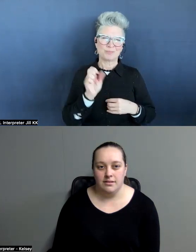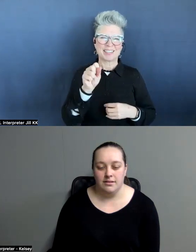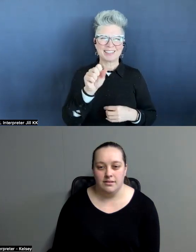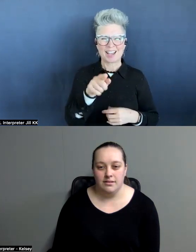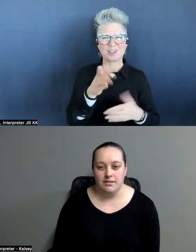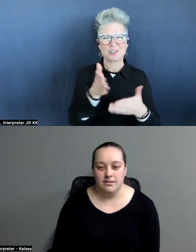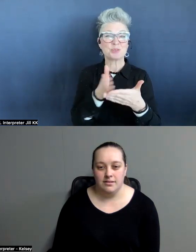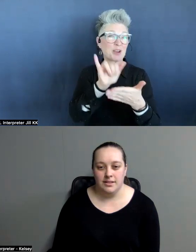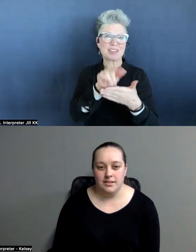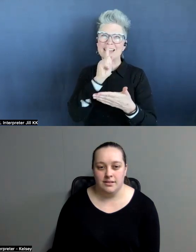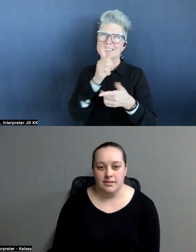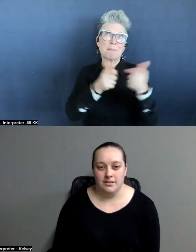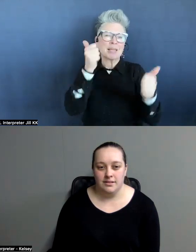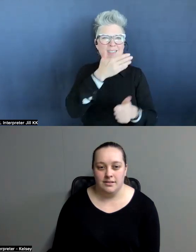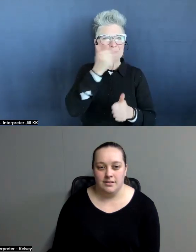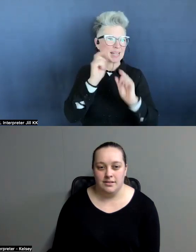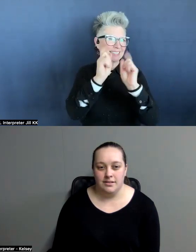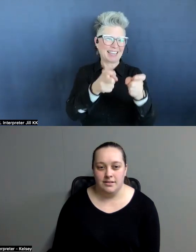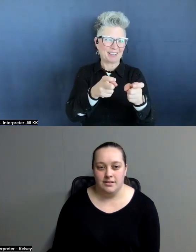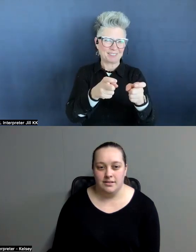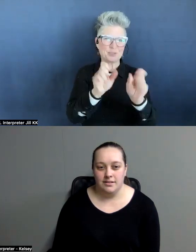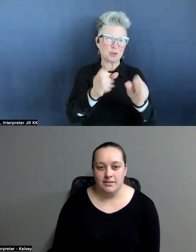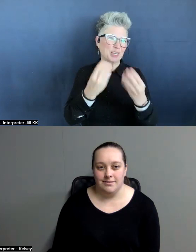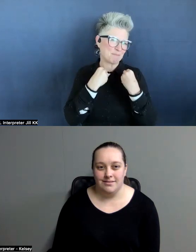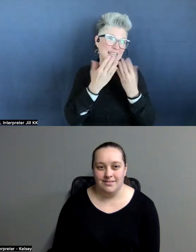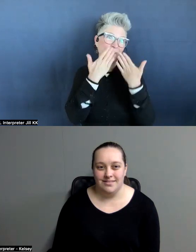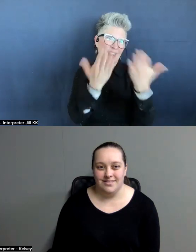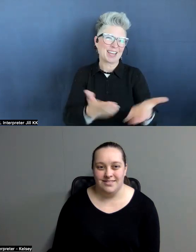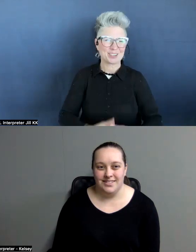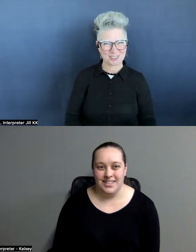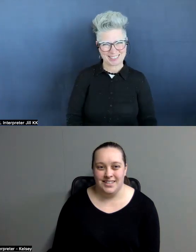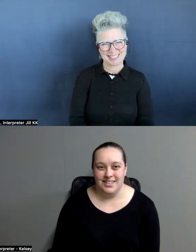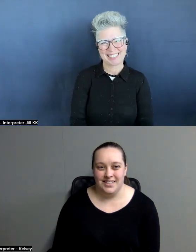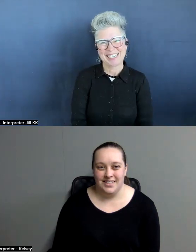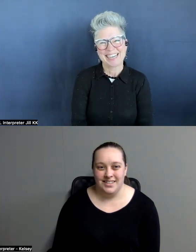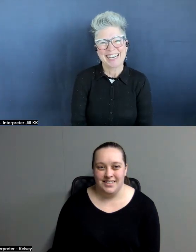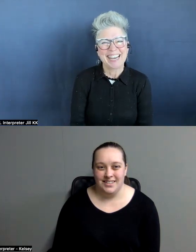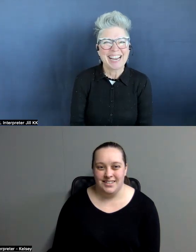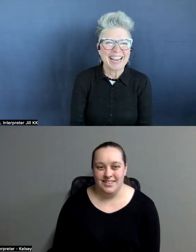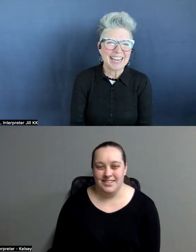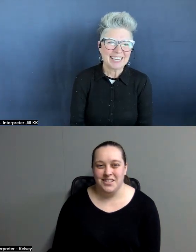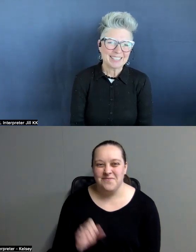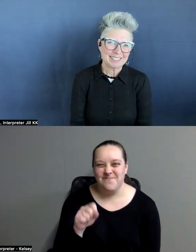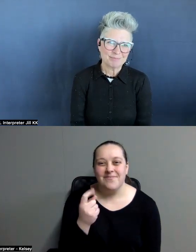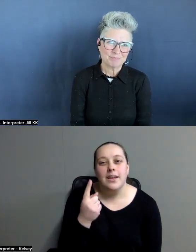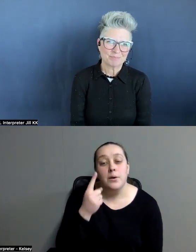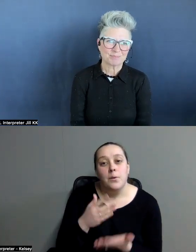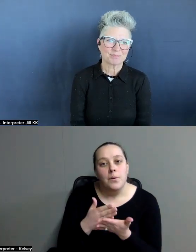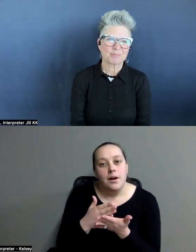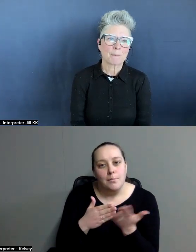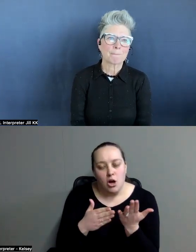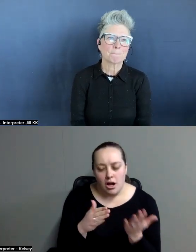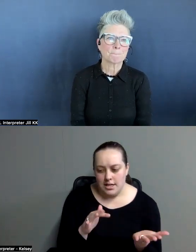sharing it is the biggest, best gift you could ever give to me. So thank you. And there was this part where